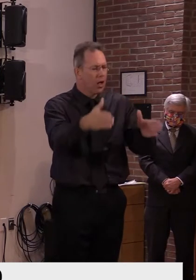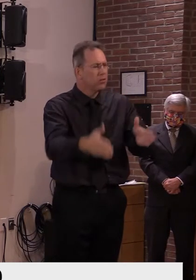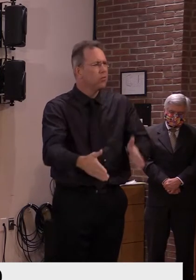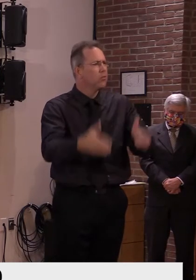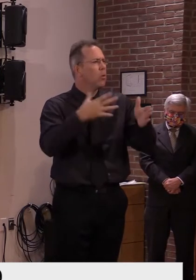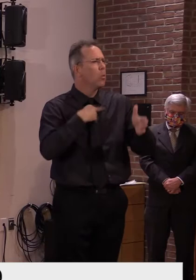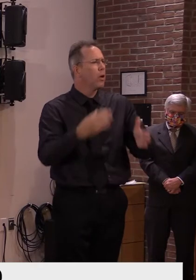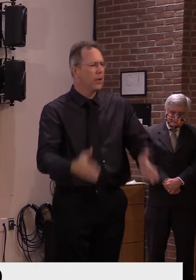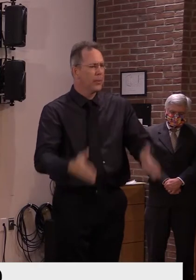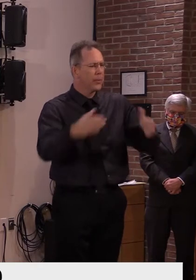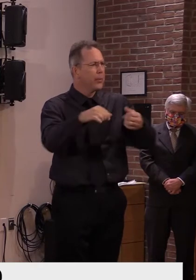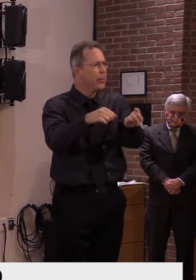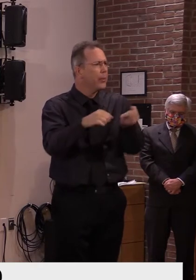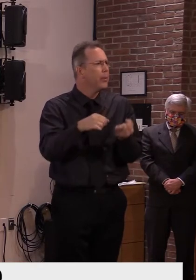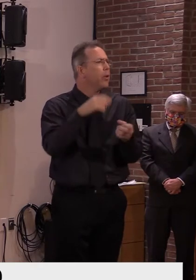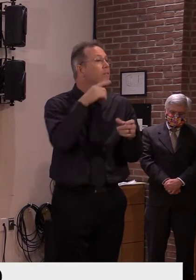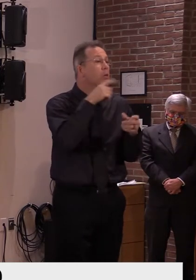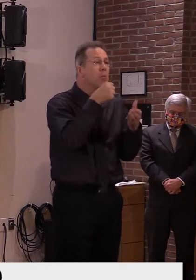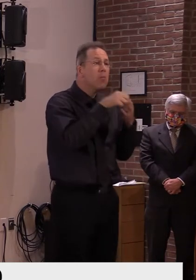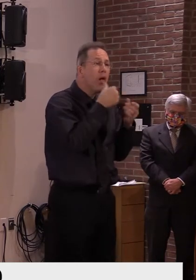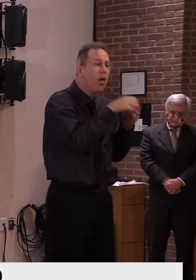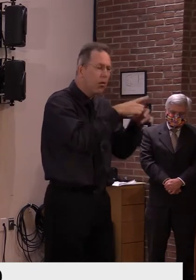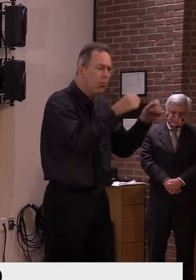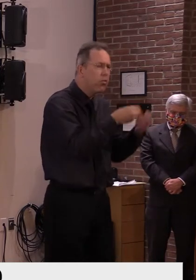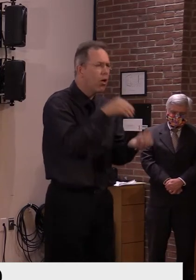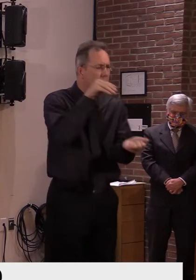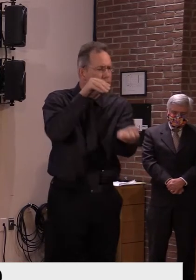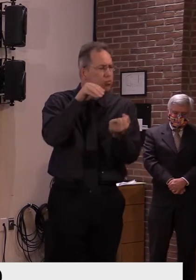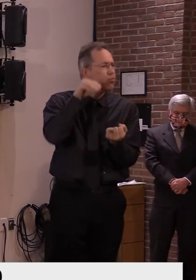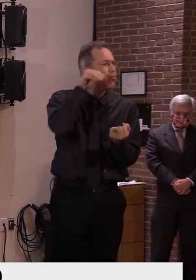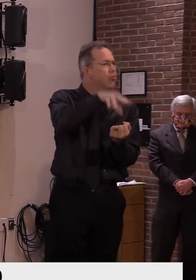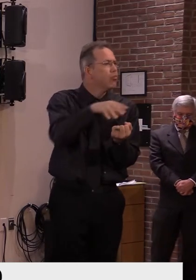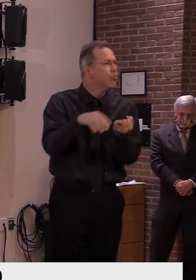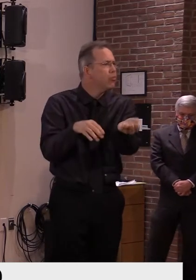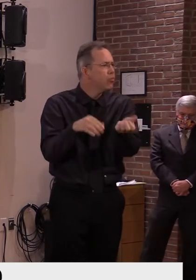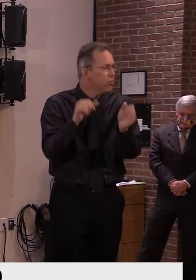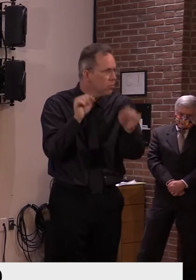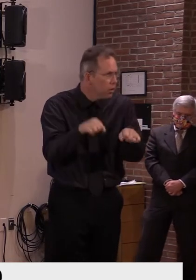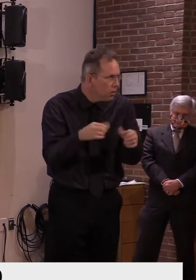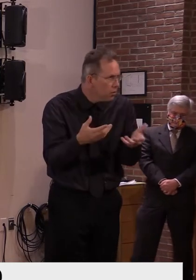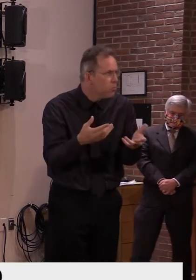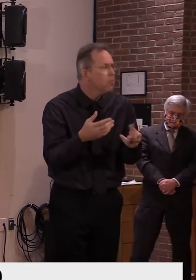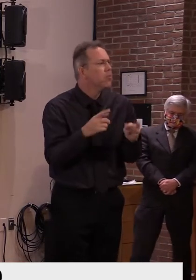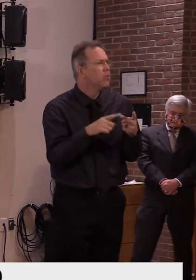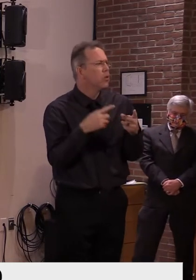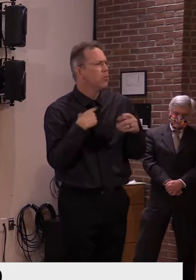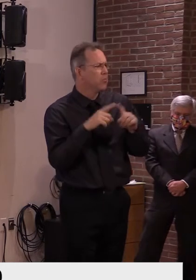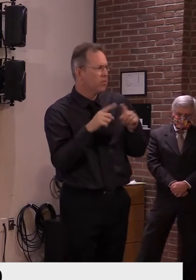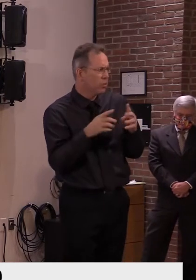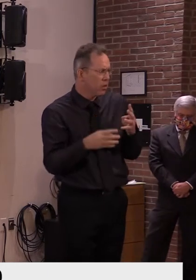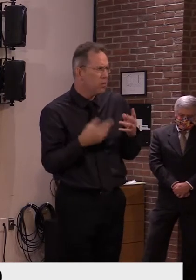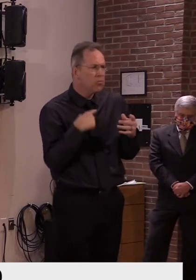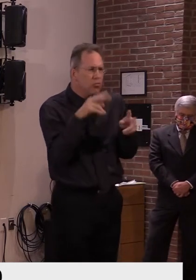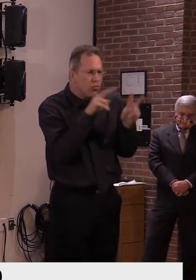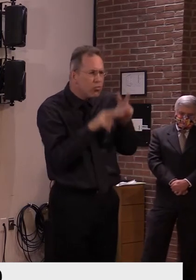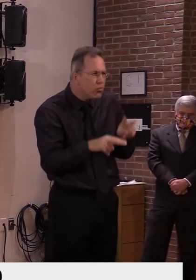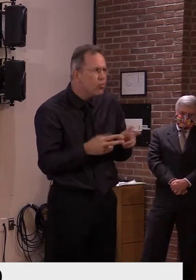website you can check the listing of where those ballot boxes are located. Or you can contact your